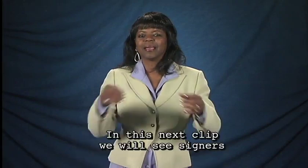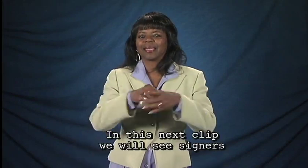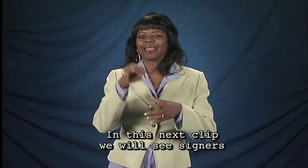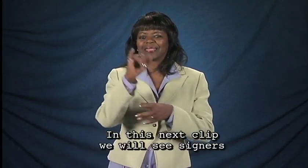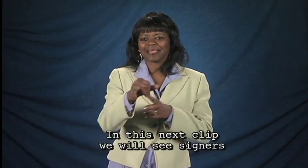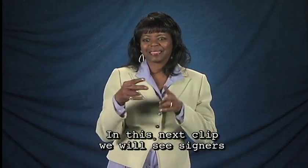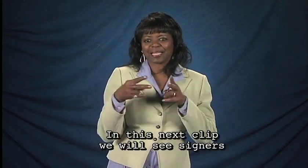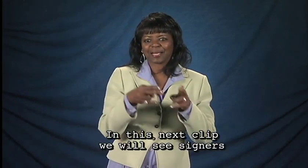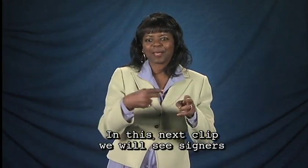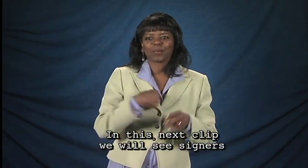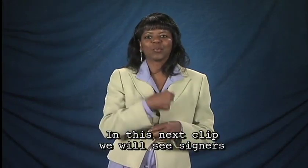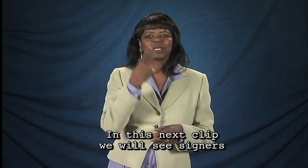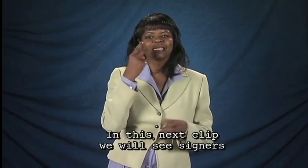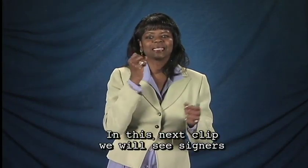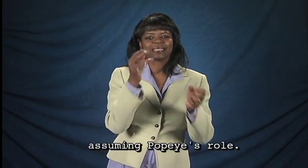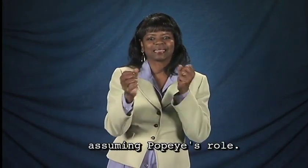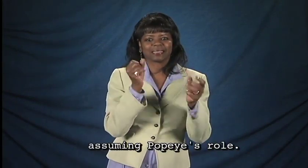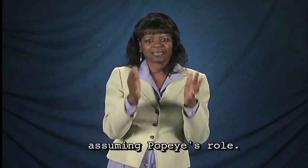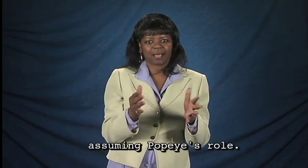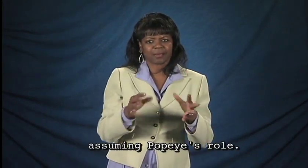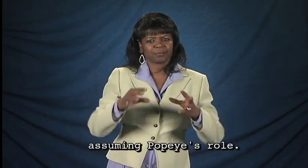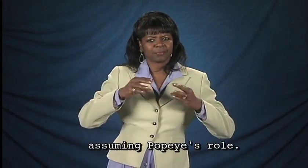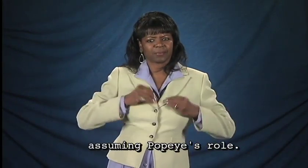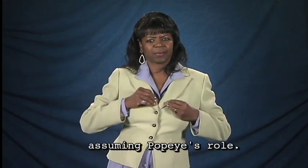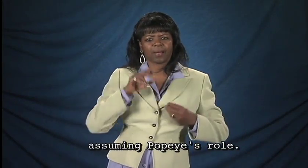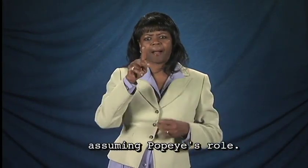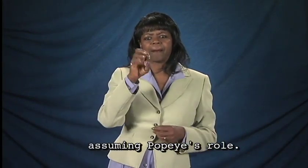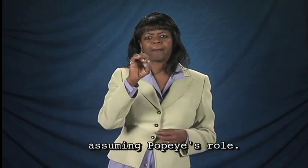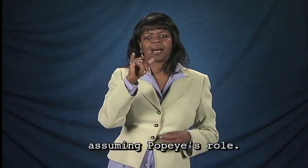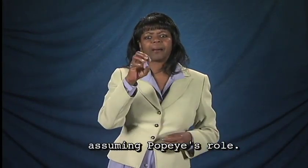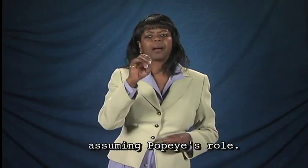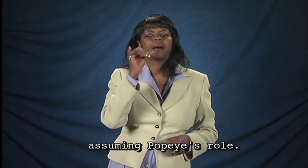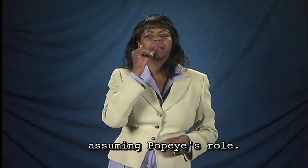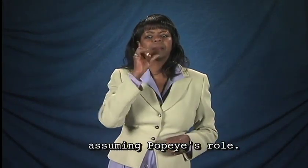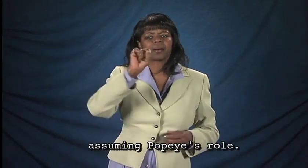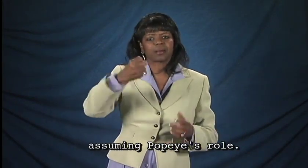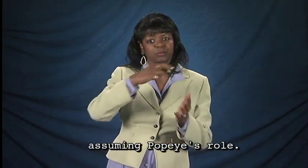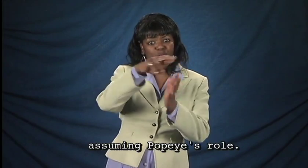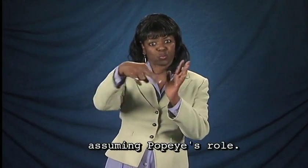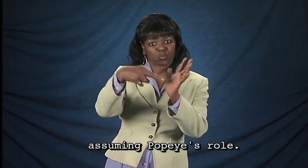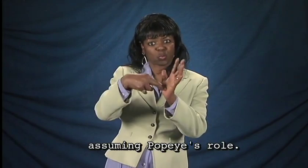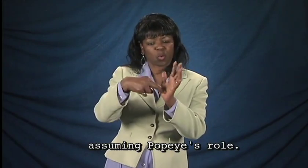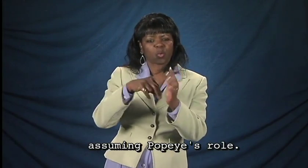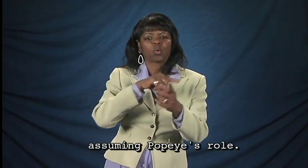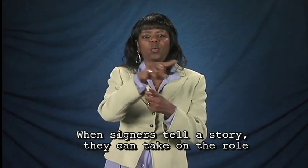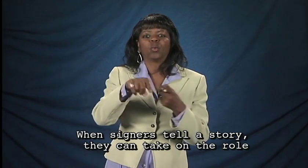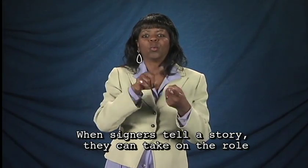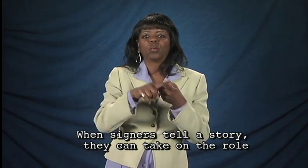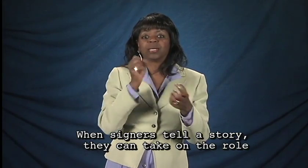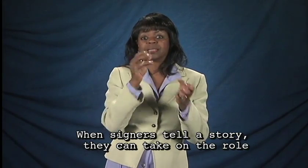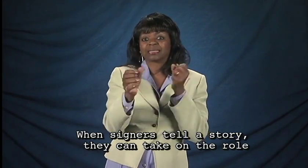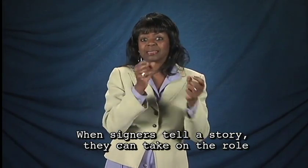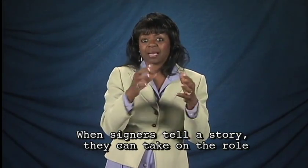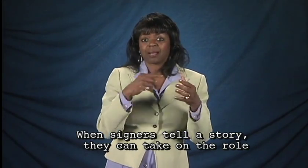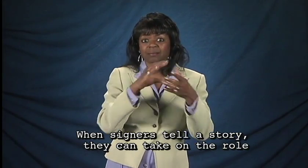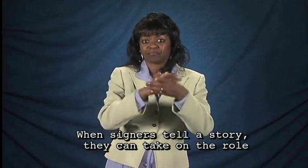In this next clip, we will see signers assuming Popeye's role. When signers tell a story,